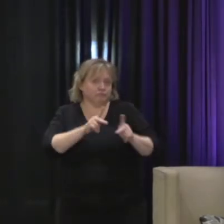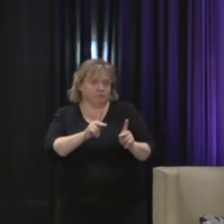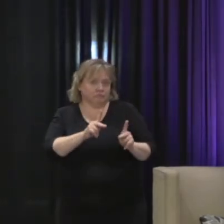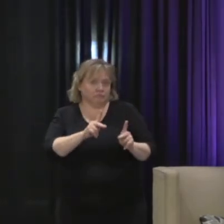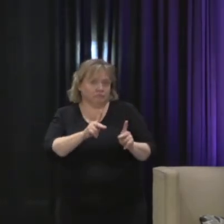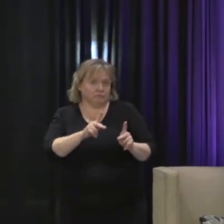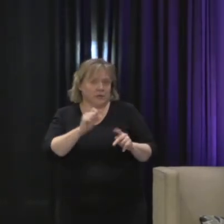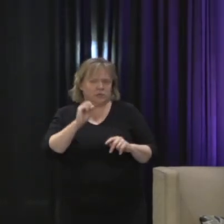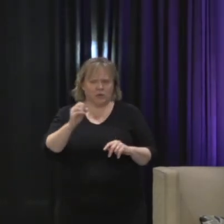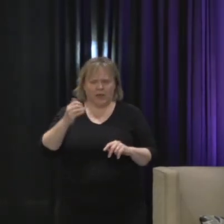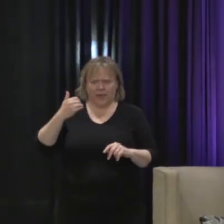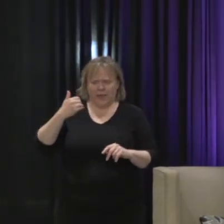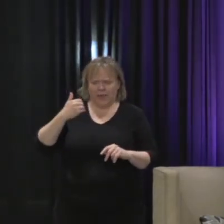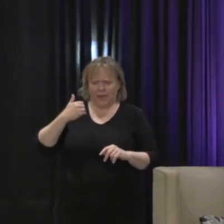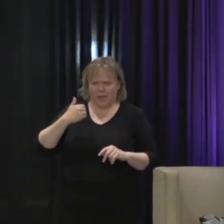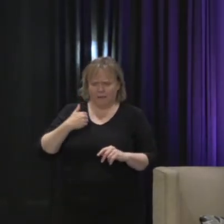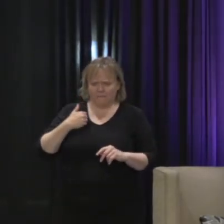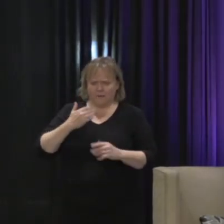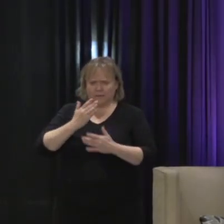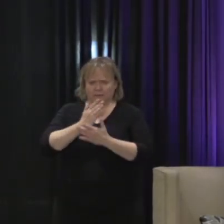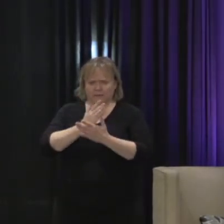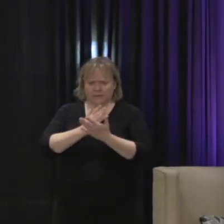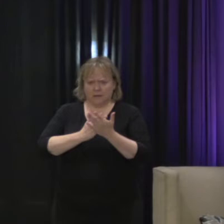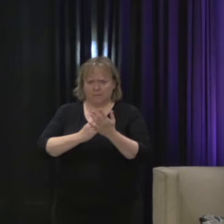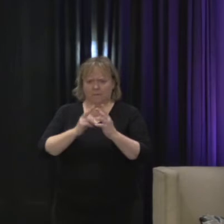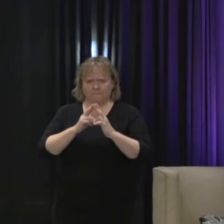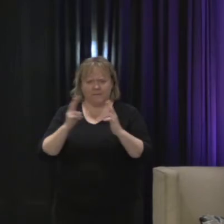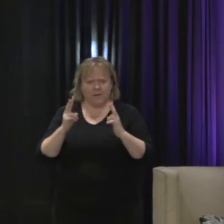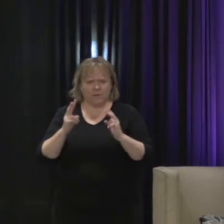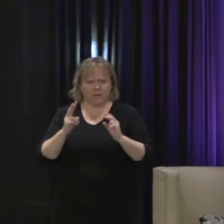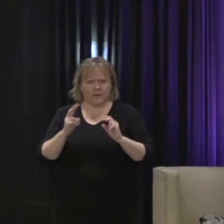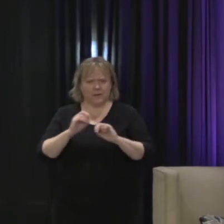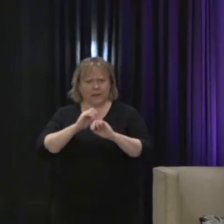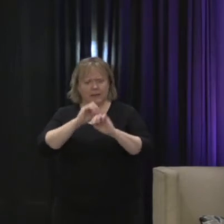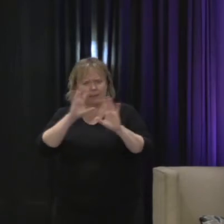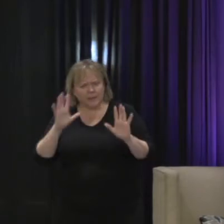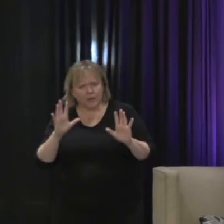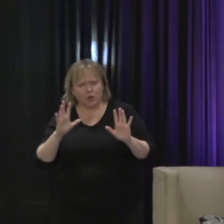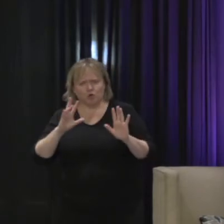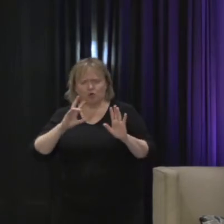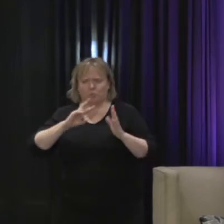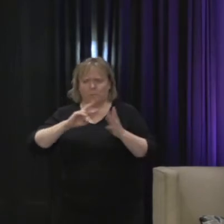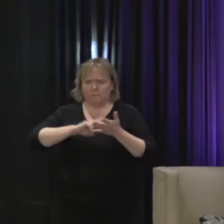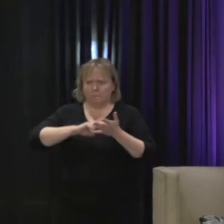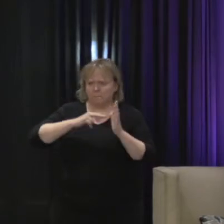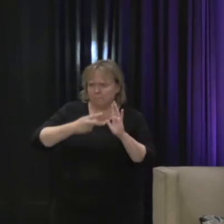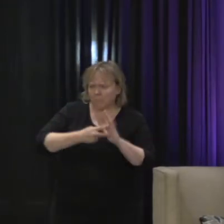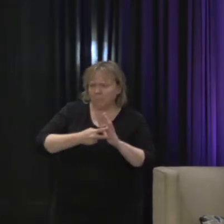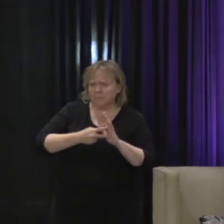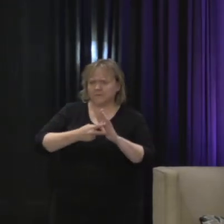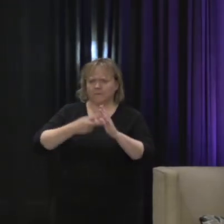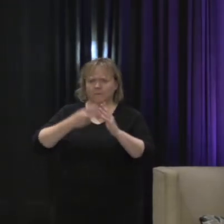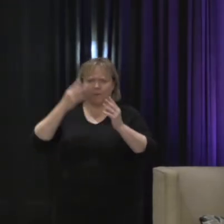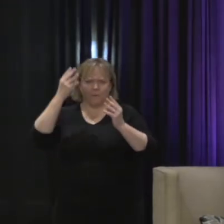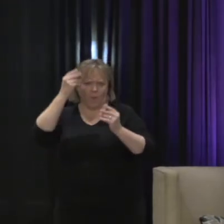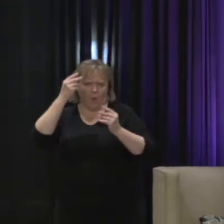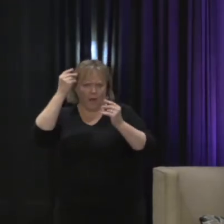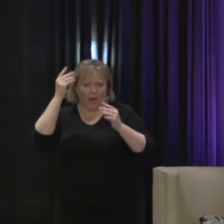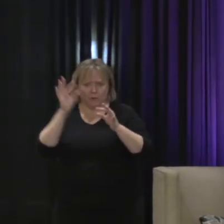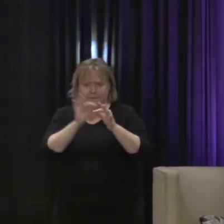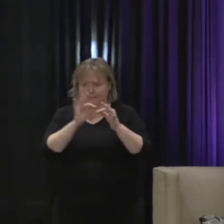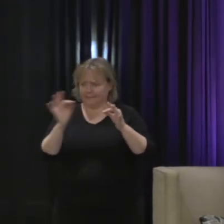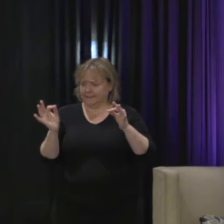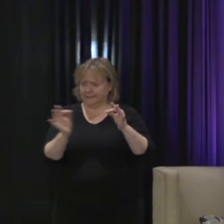thought out statement of principles that's grounded